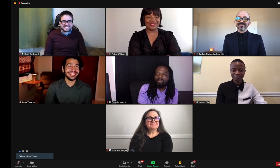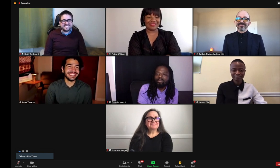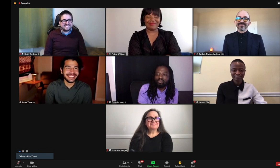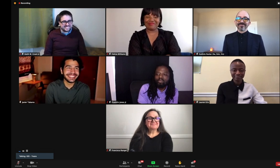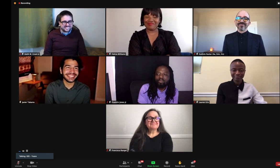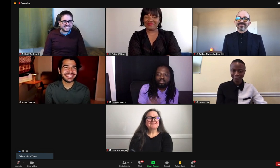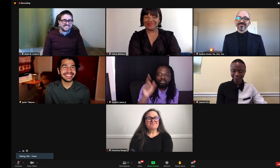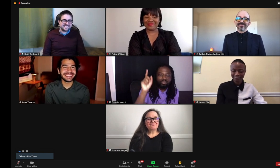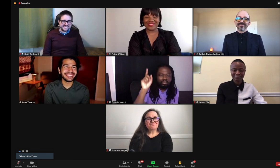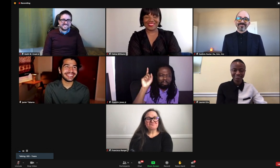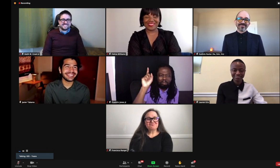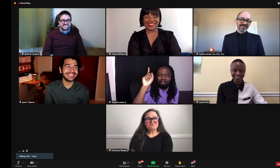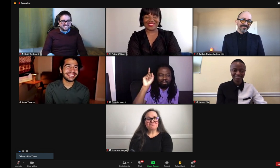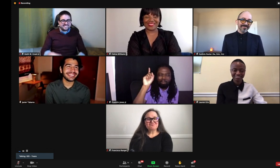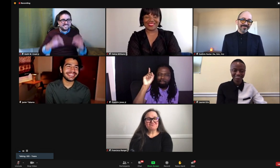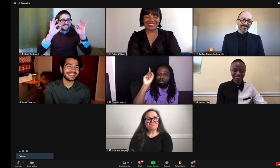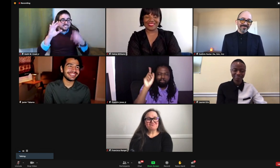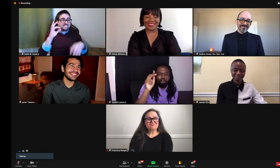Latinx infusion or English.